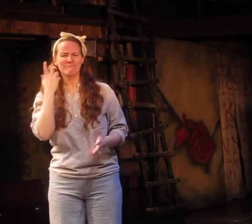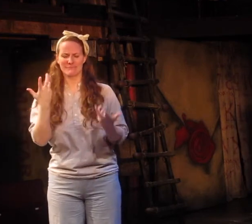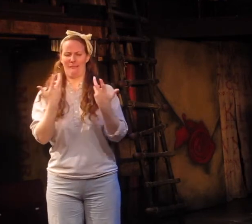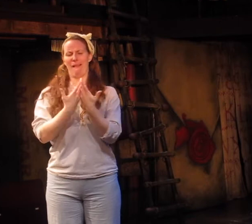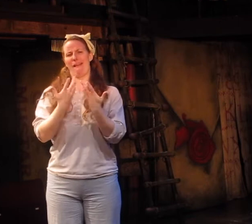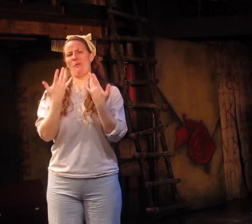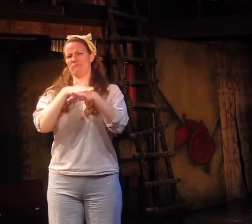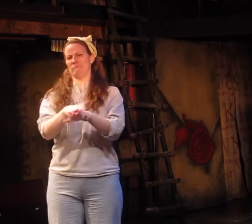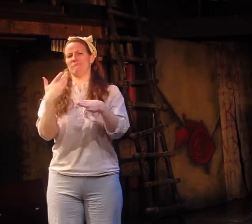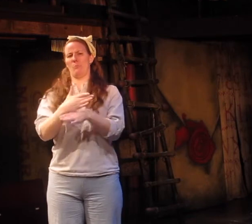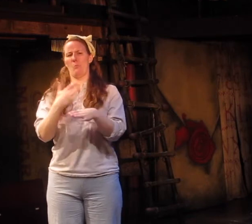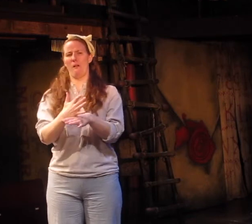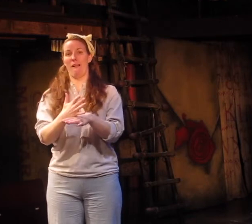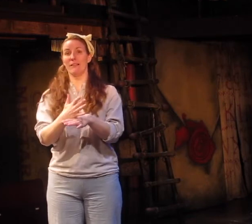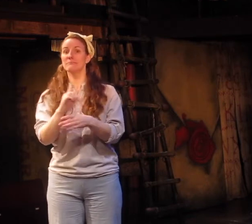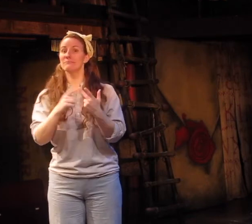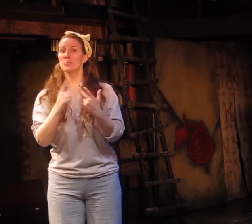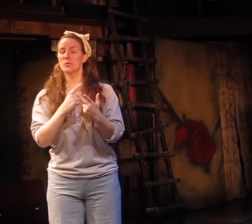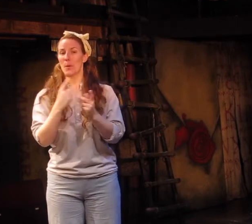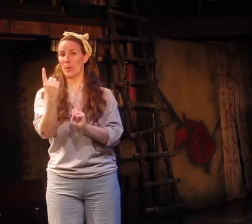integrated performance works and also meet a few characters.